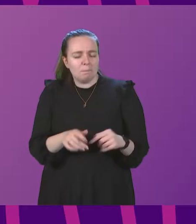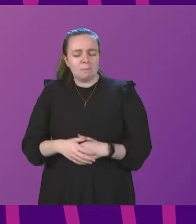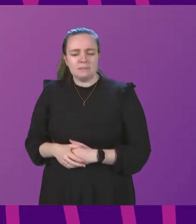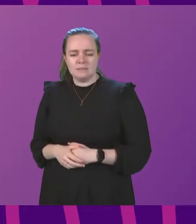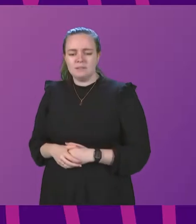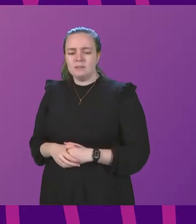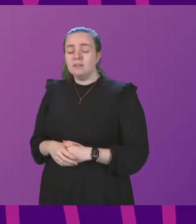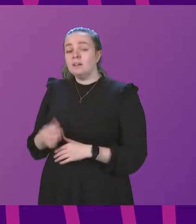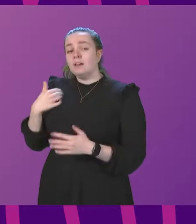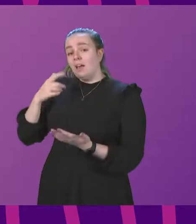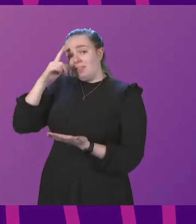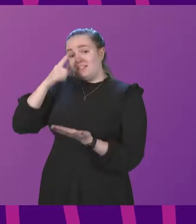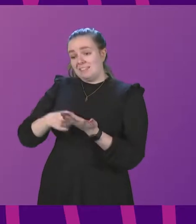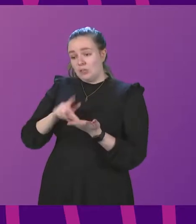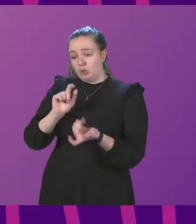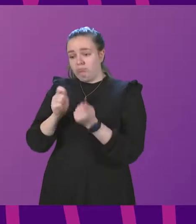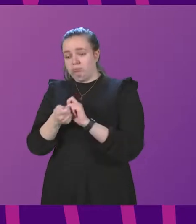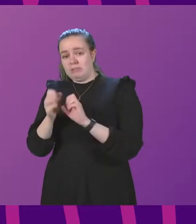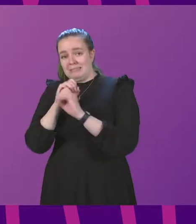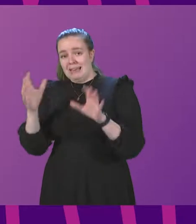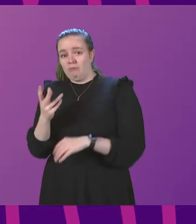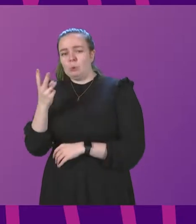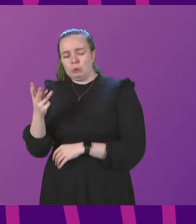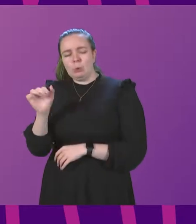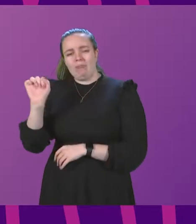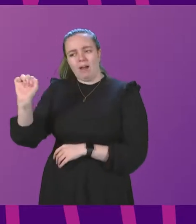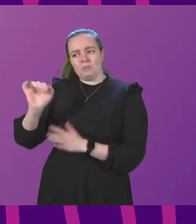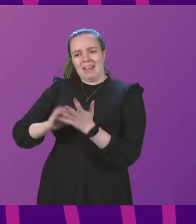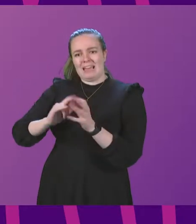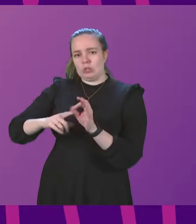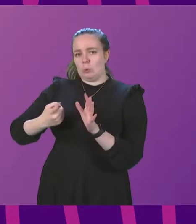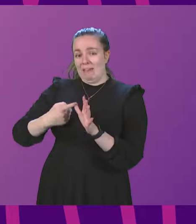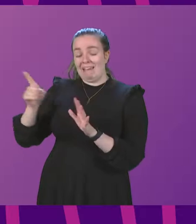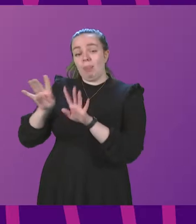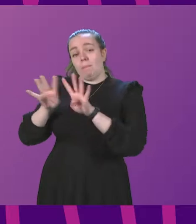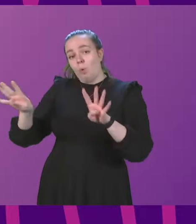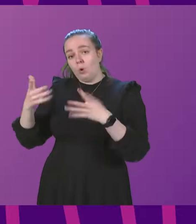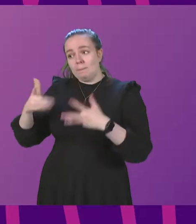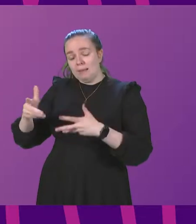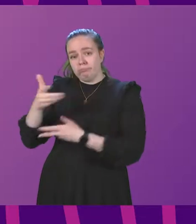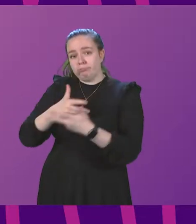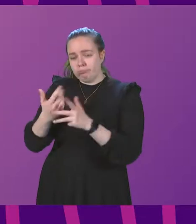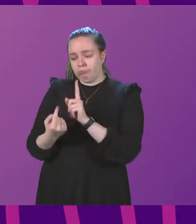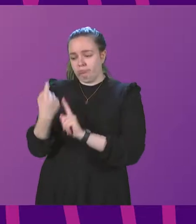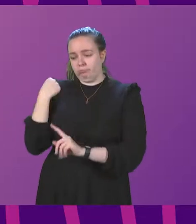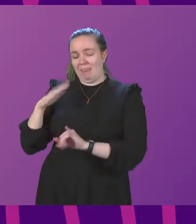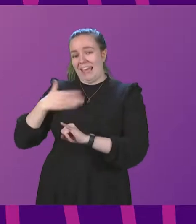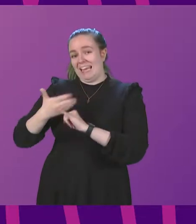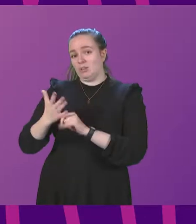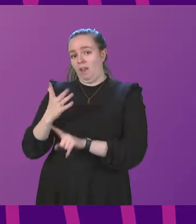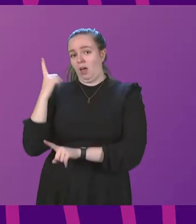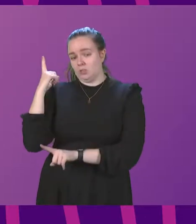The decision to move to Scenario 2 was one for the SQA. The Board met at the end of last week.